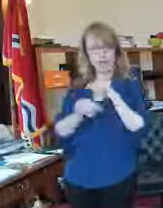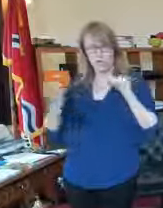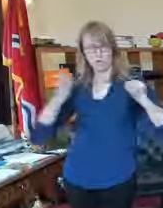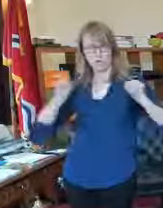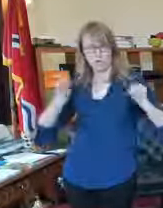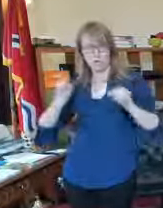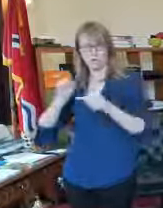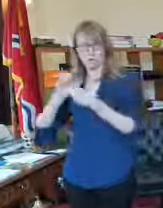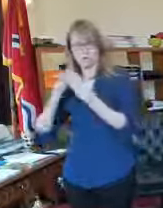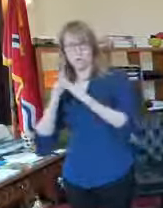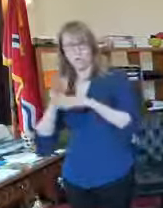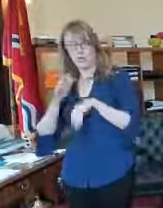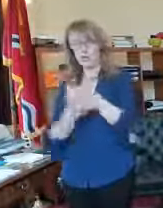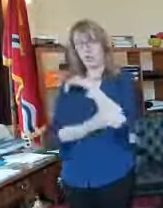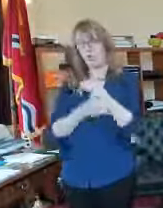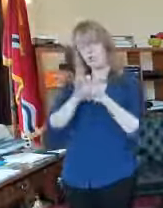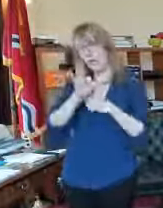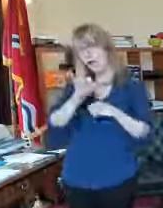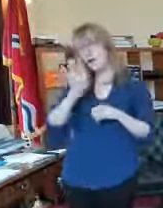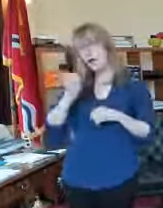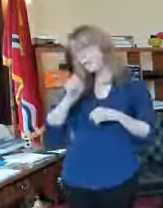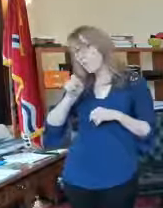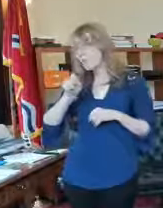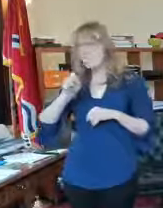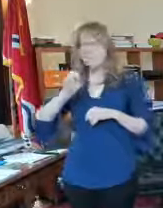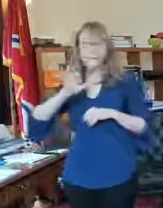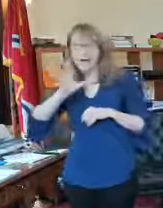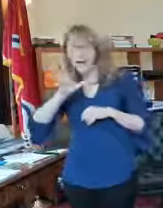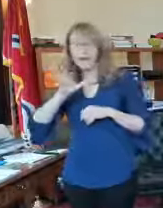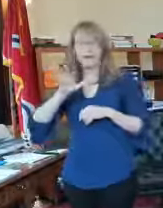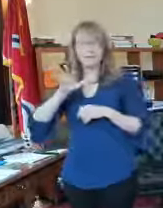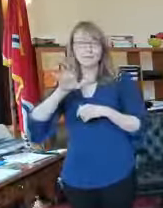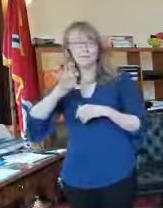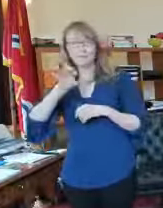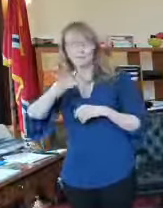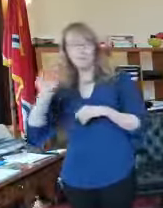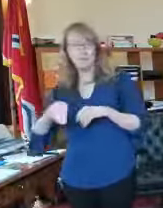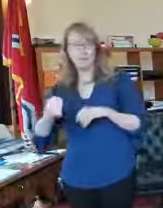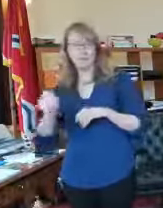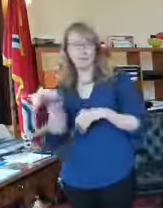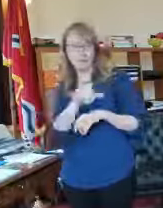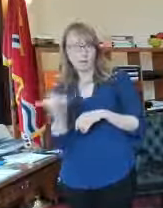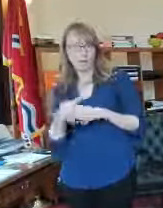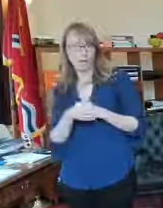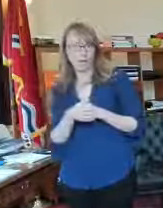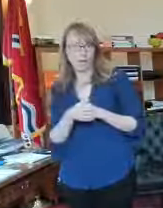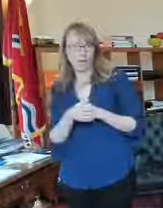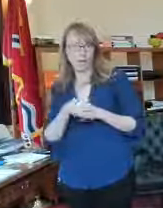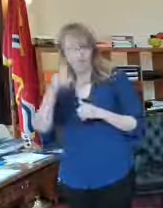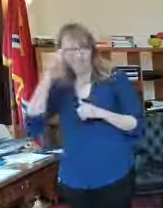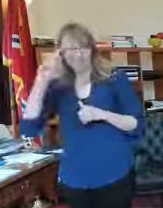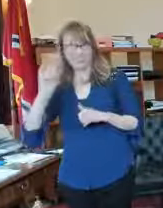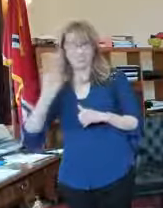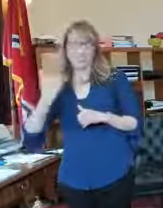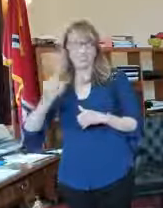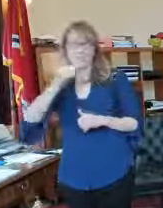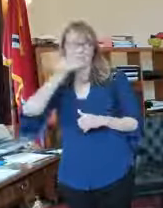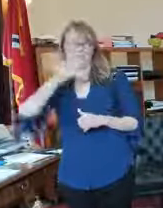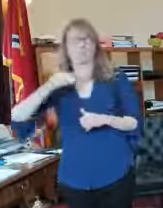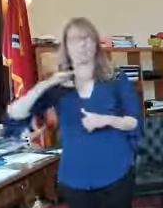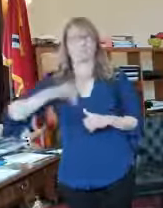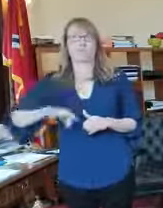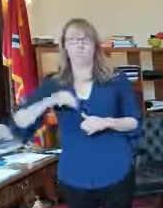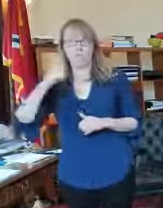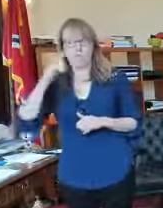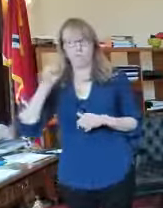that we're all trying to serve which are our residents and our businesses so that everybody can can understand what the